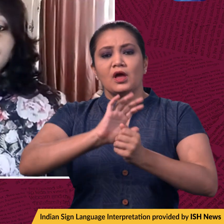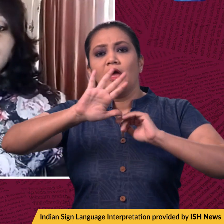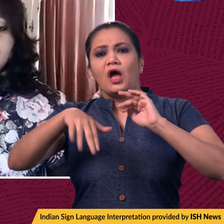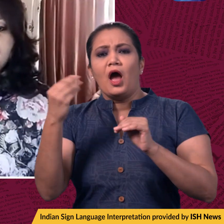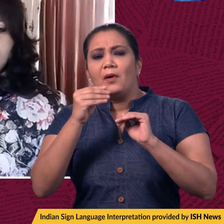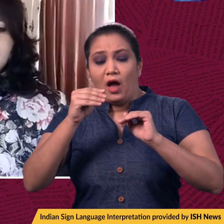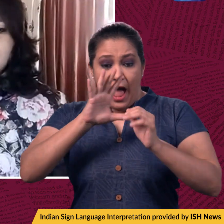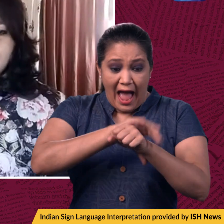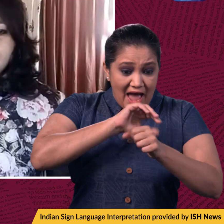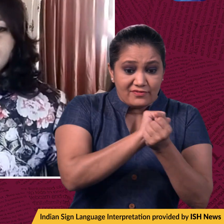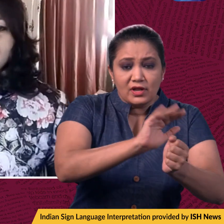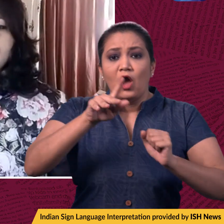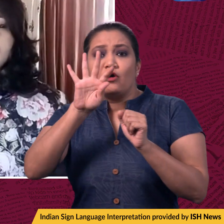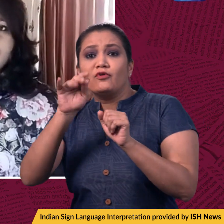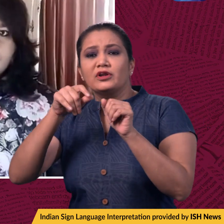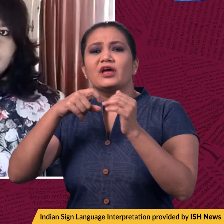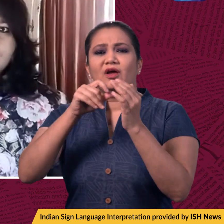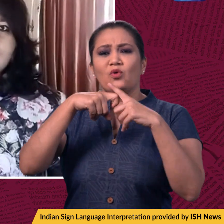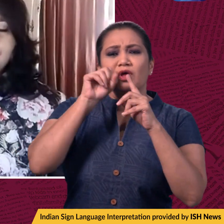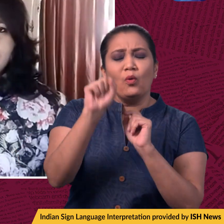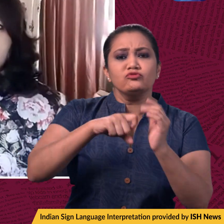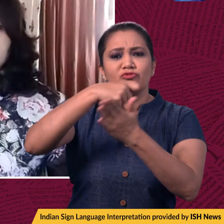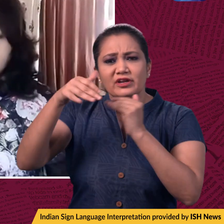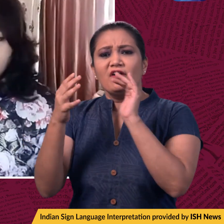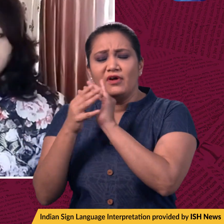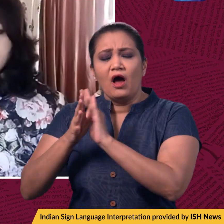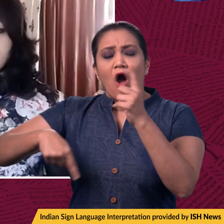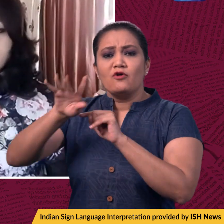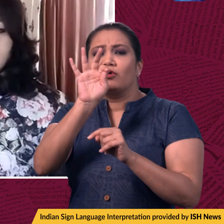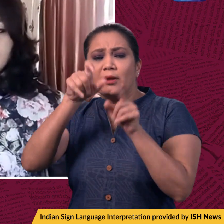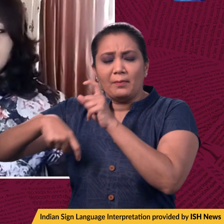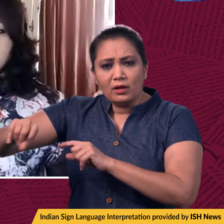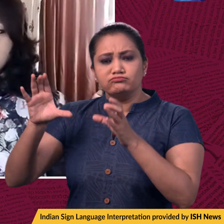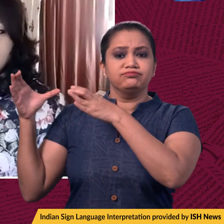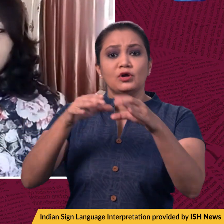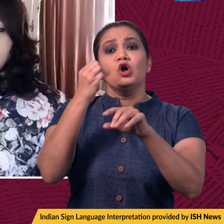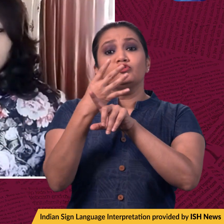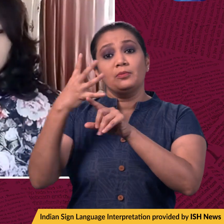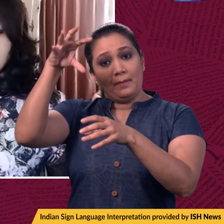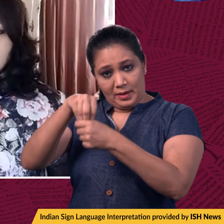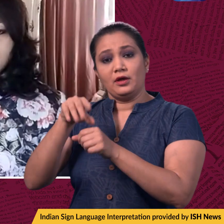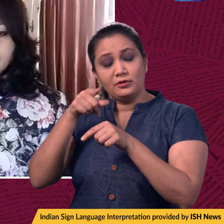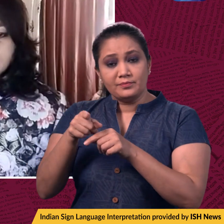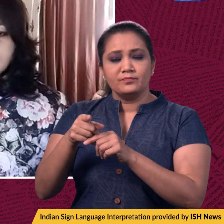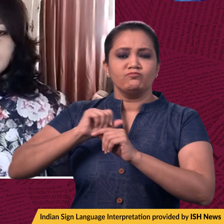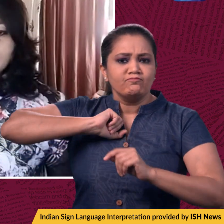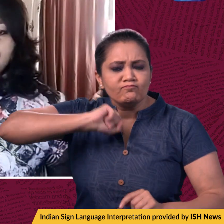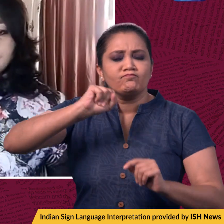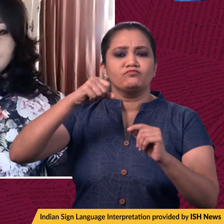of around 40 men, Kundar's relatives and friends, which included that YouTuber, they protested at the police